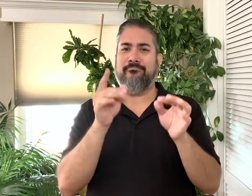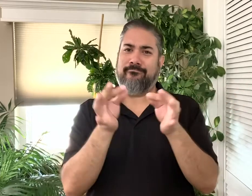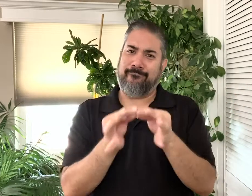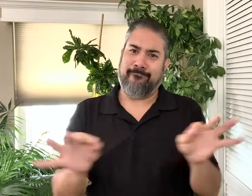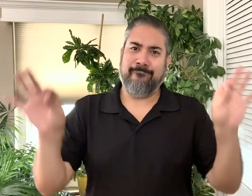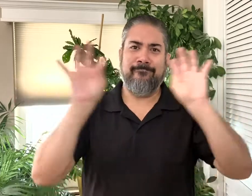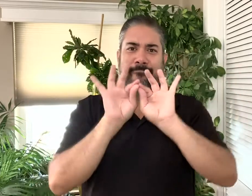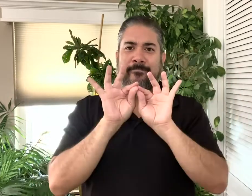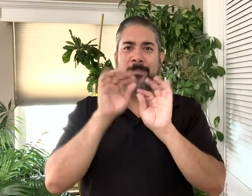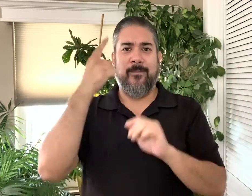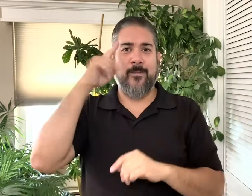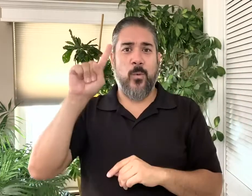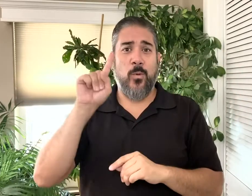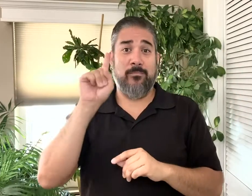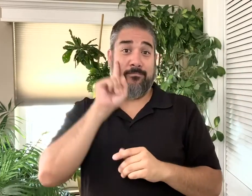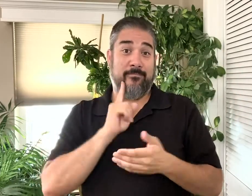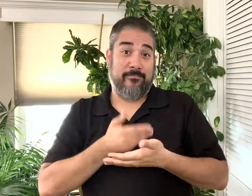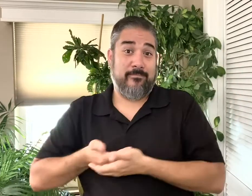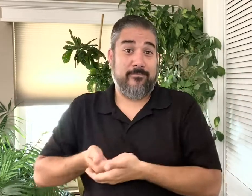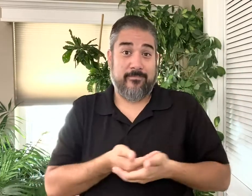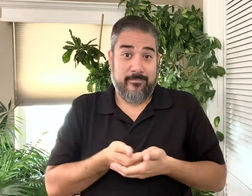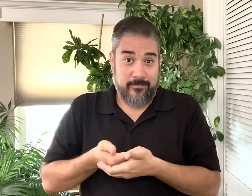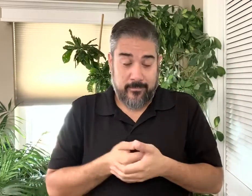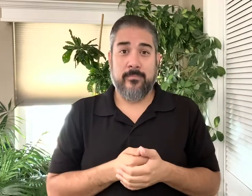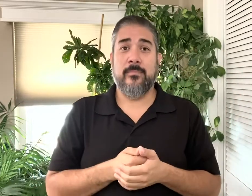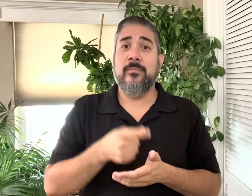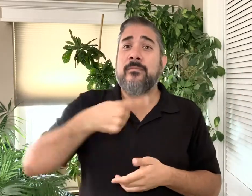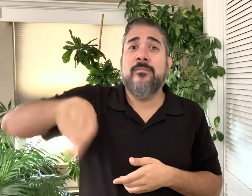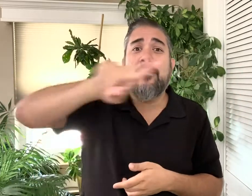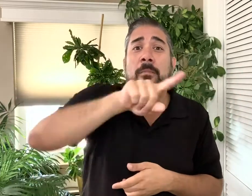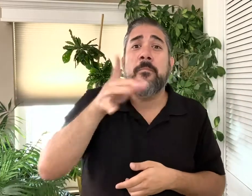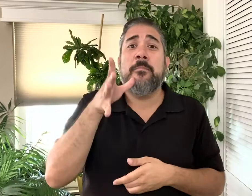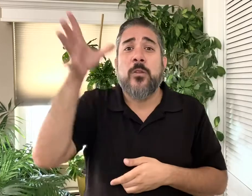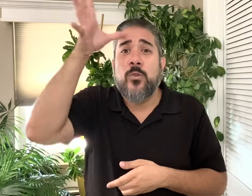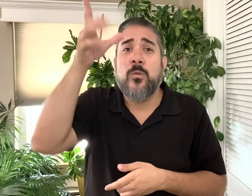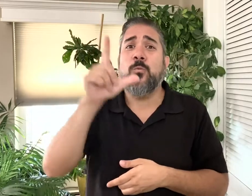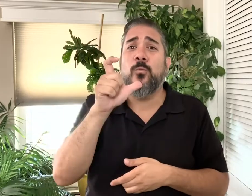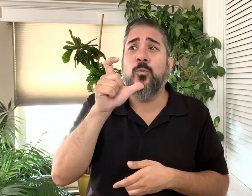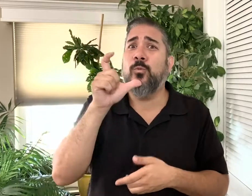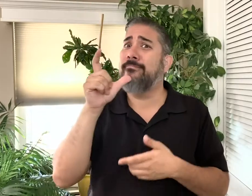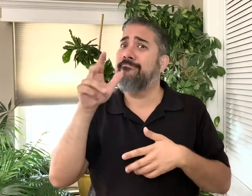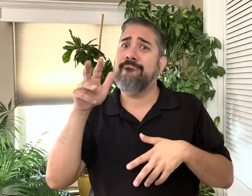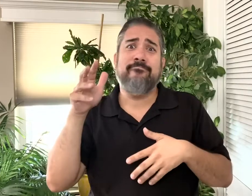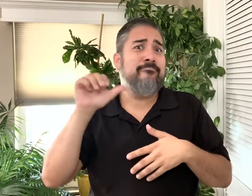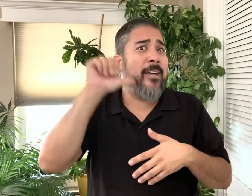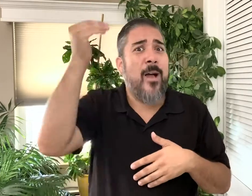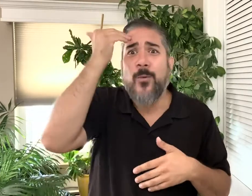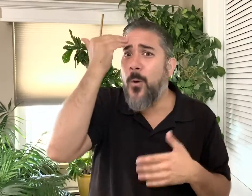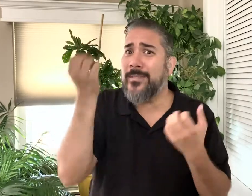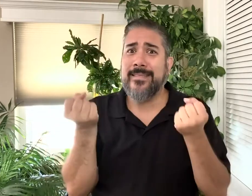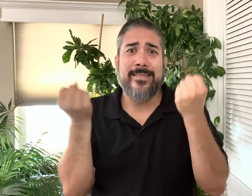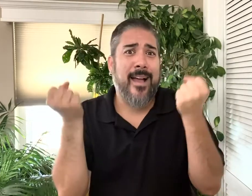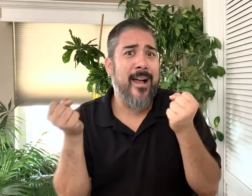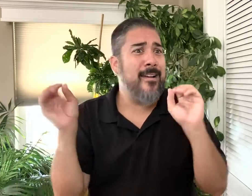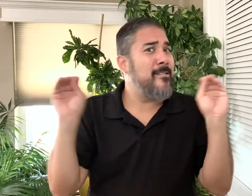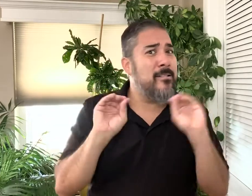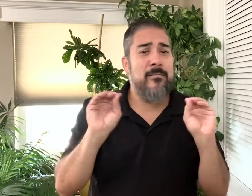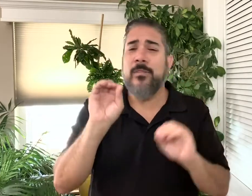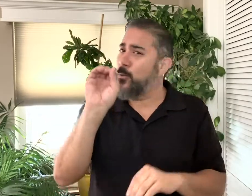When talking about language, it's so important for deaf babies. So those parents of you out there, if you're feeling